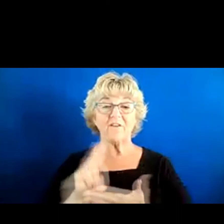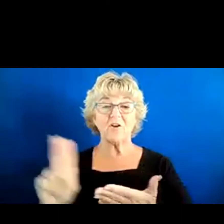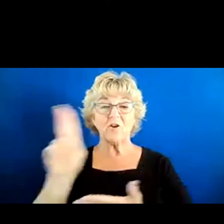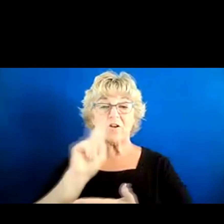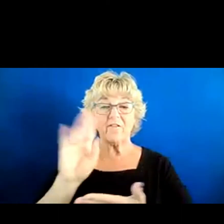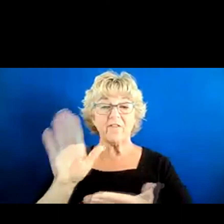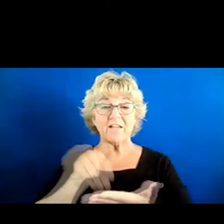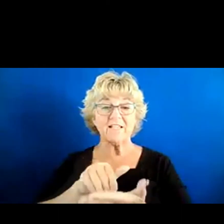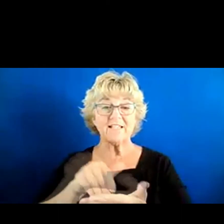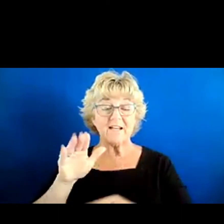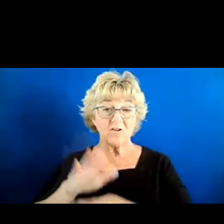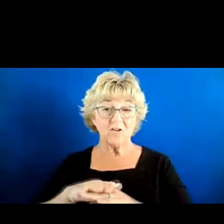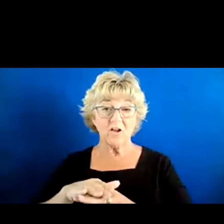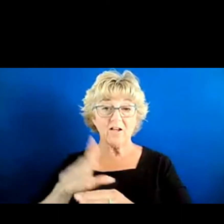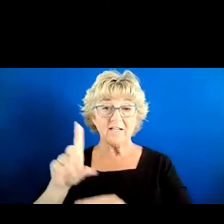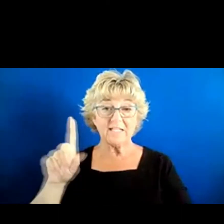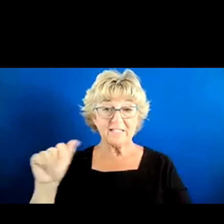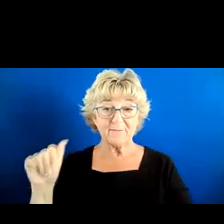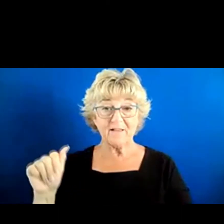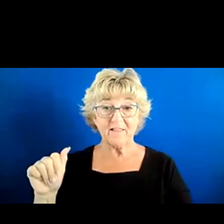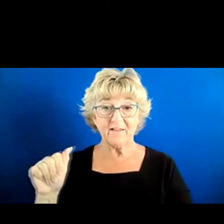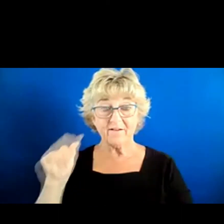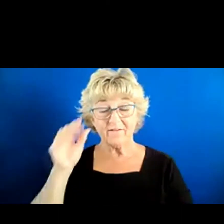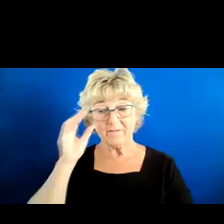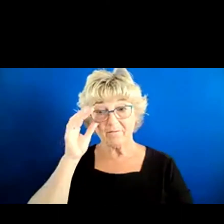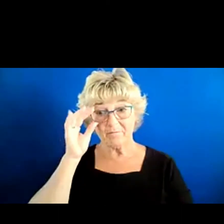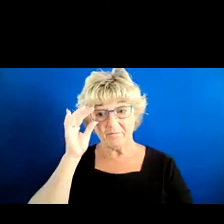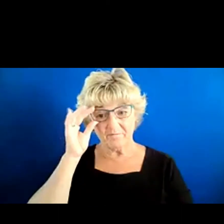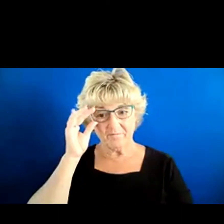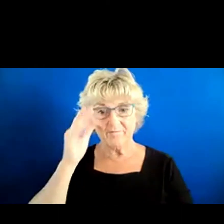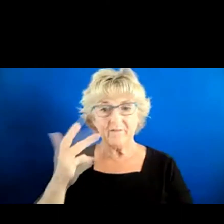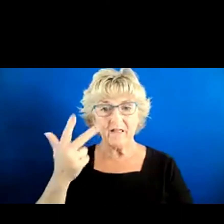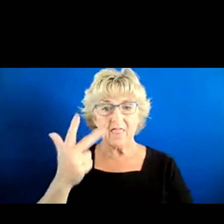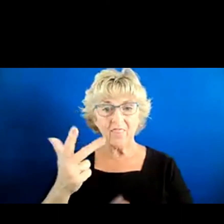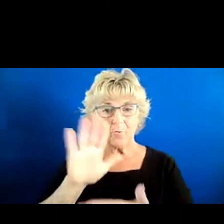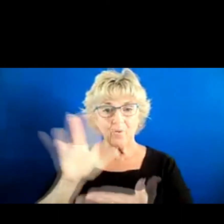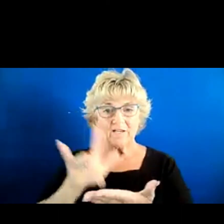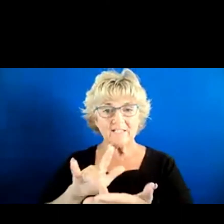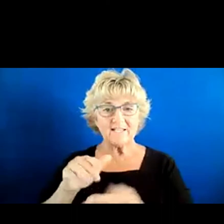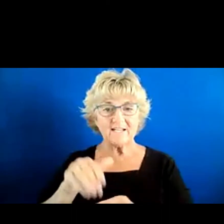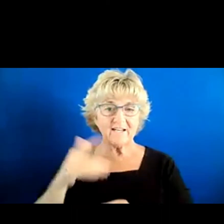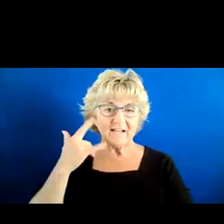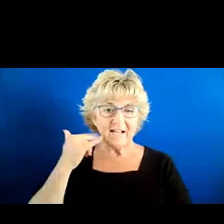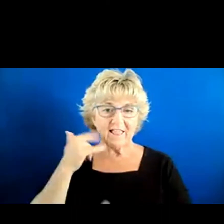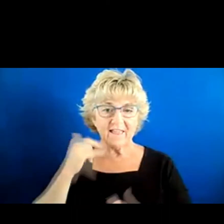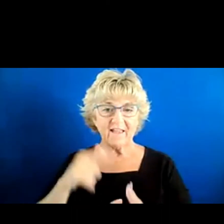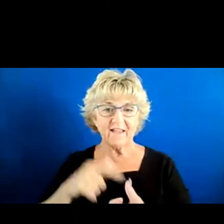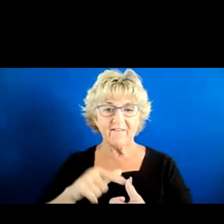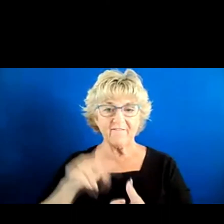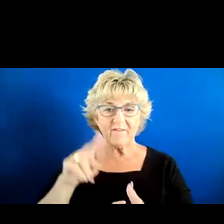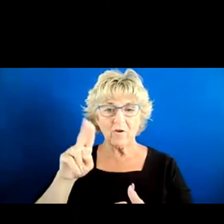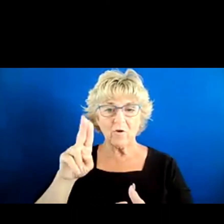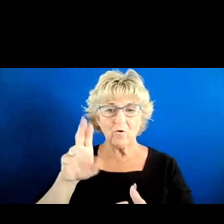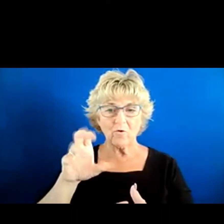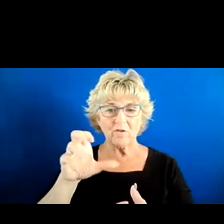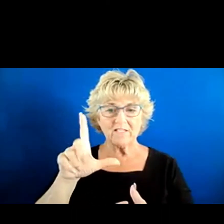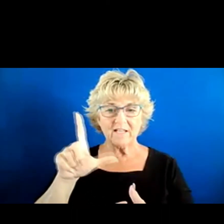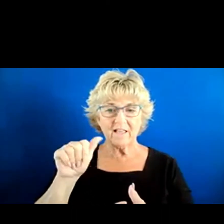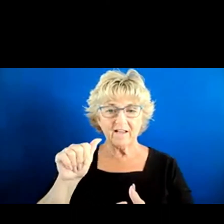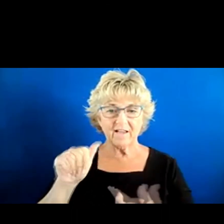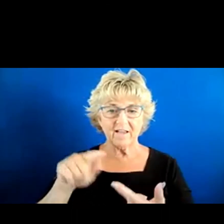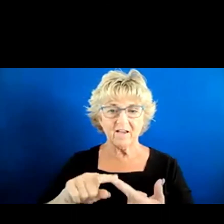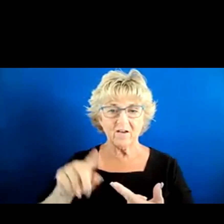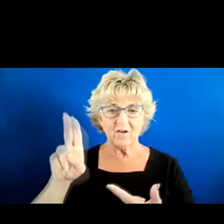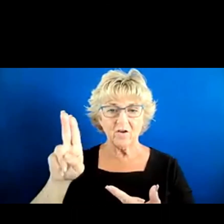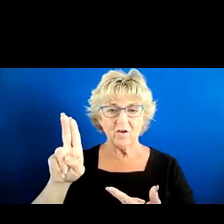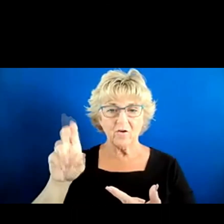on Disabilities. And there are three centers in California, one at UCLA, one at USC, one at